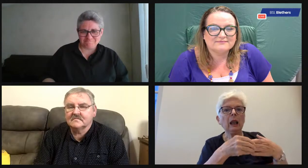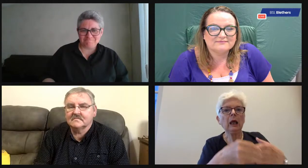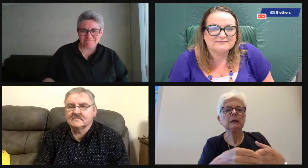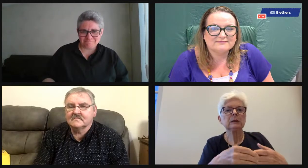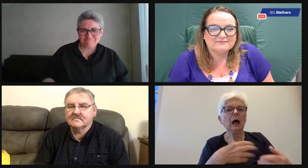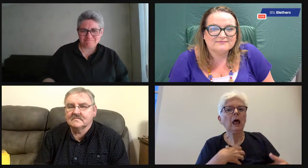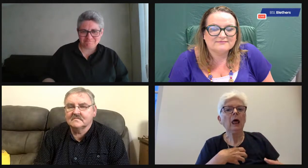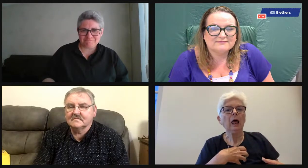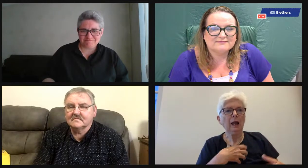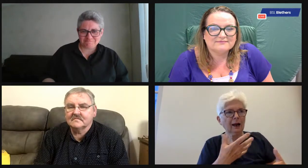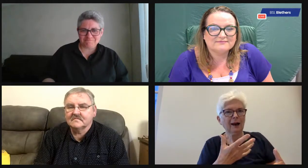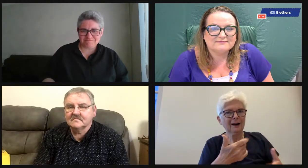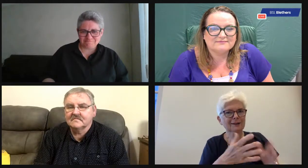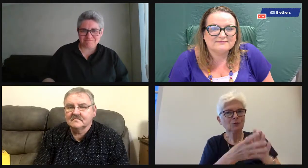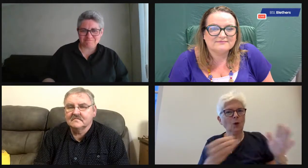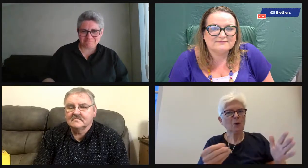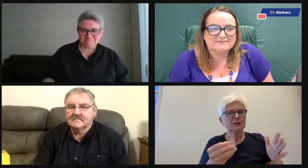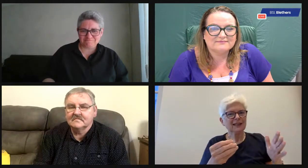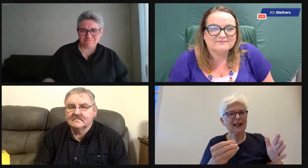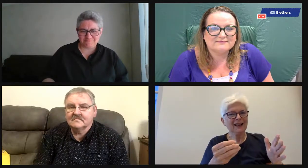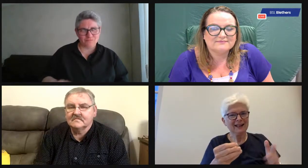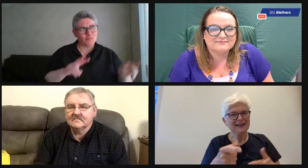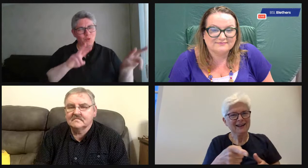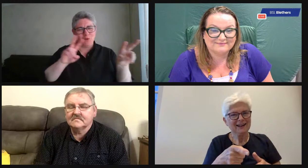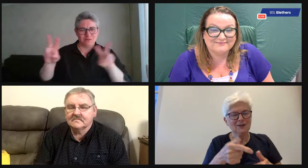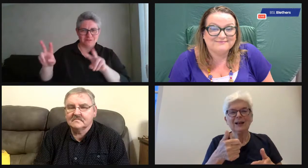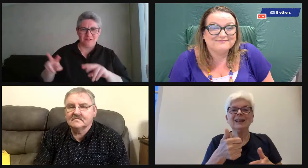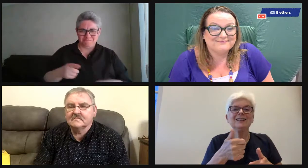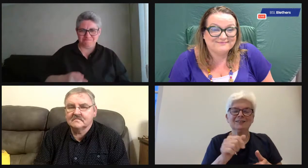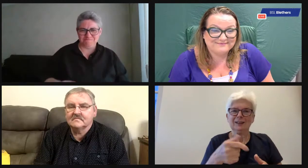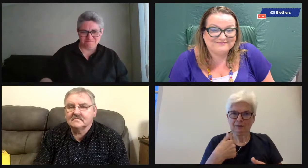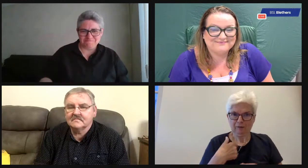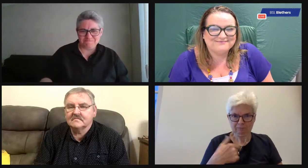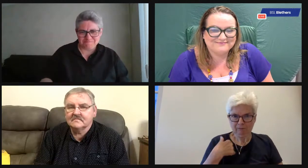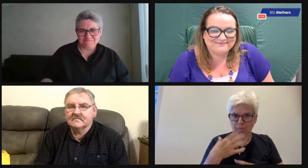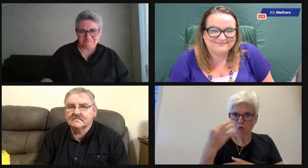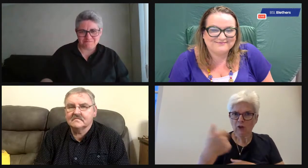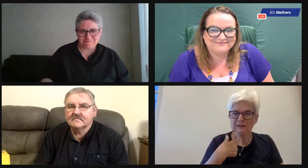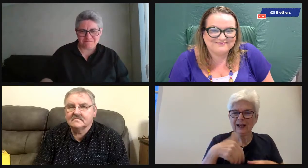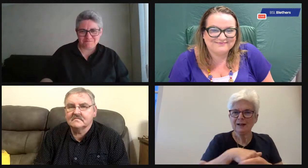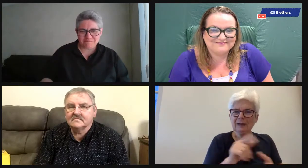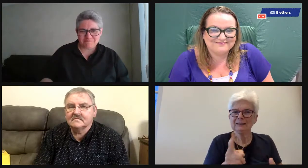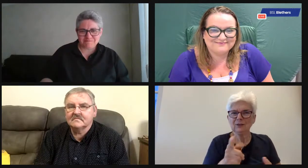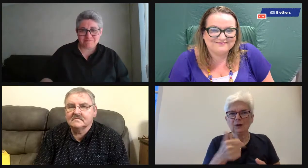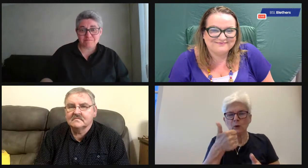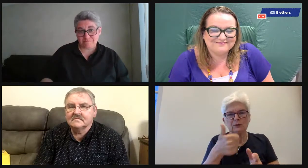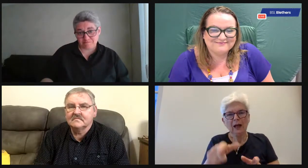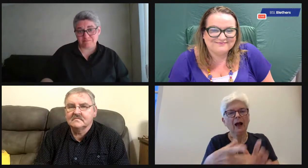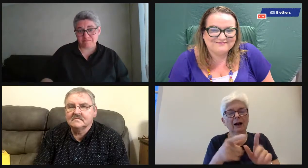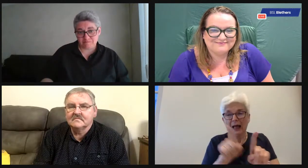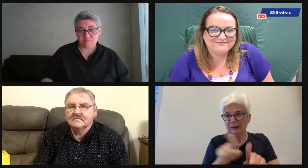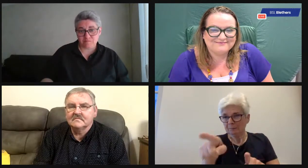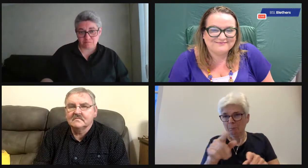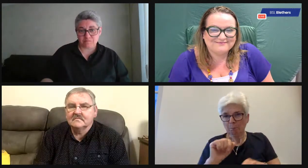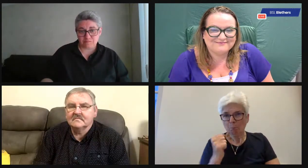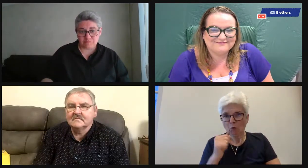England and they go, oh, you're a leader, you know, so we were a role model, really. And so that was just from